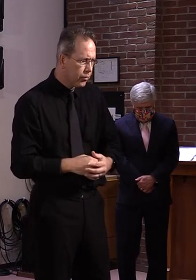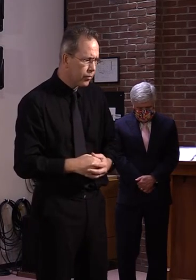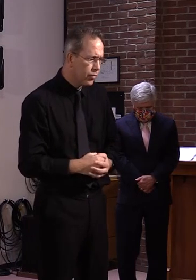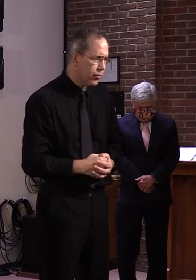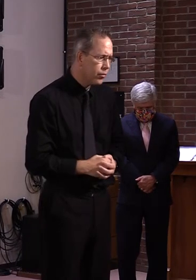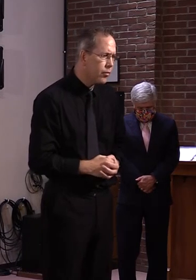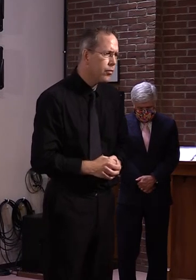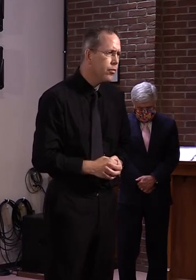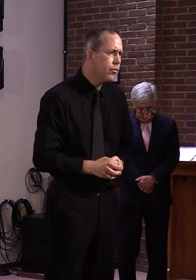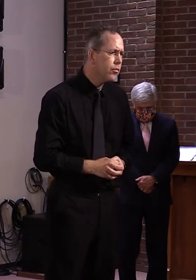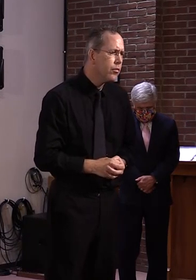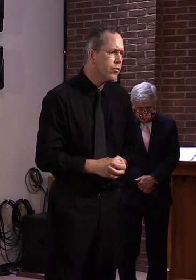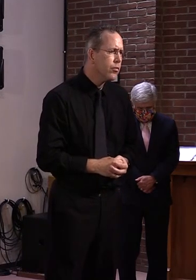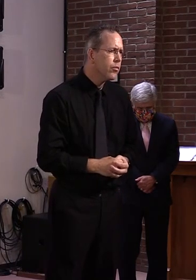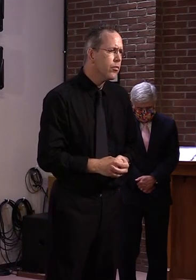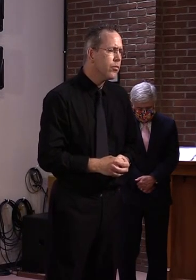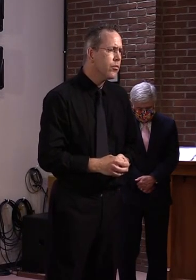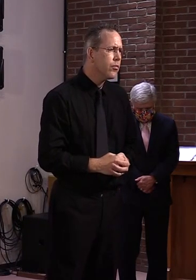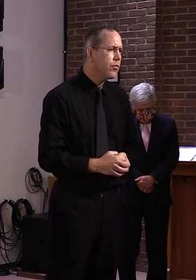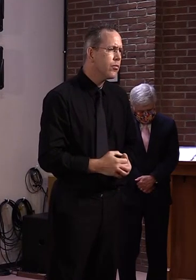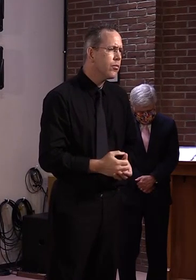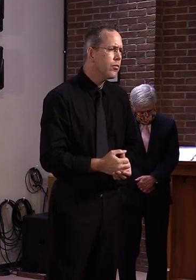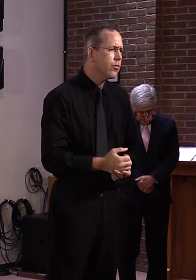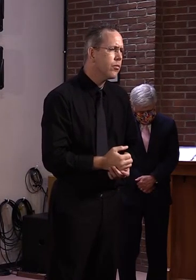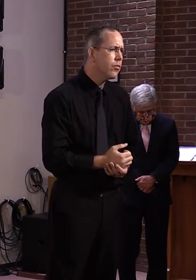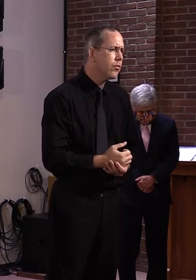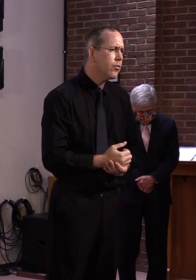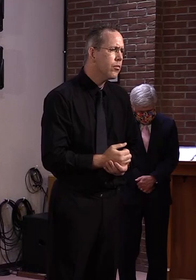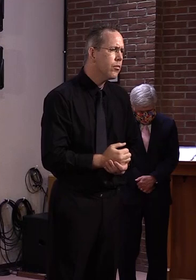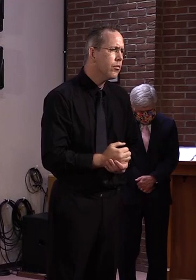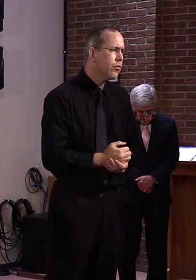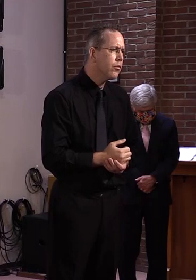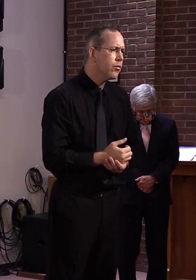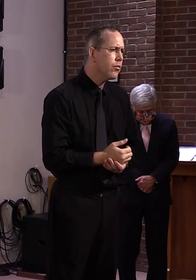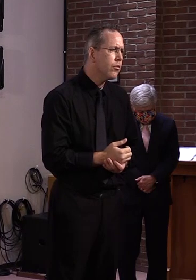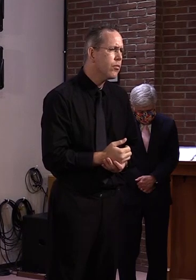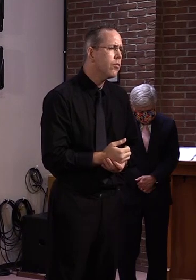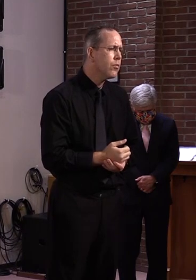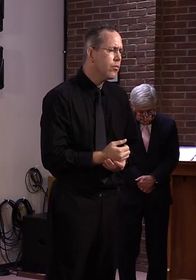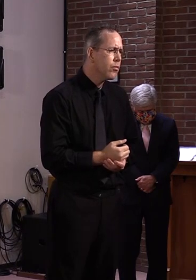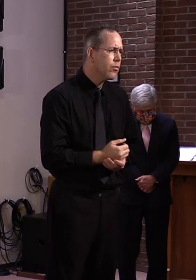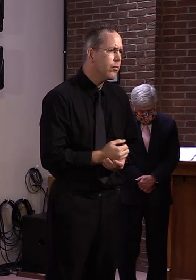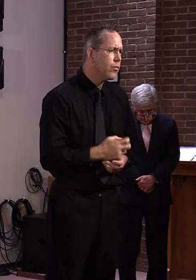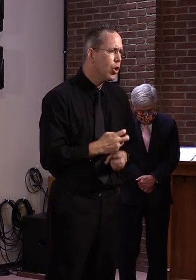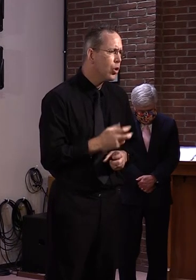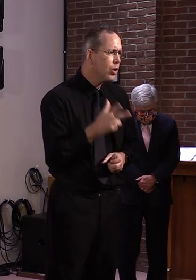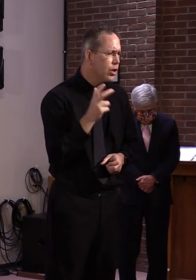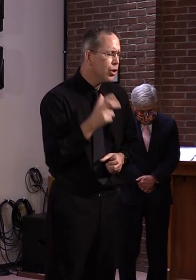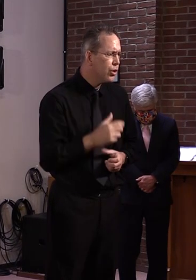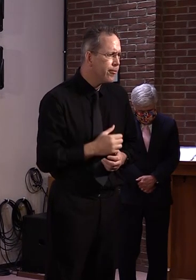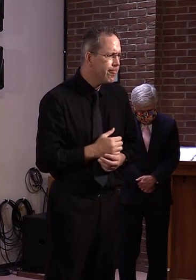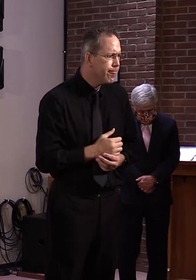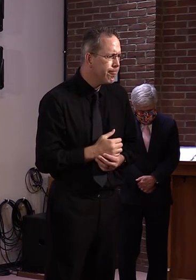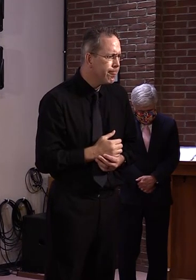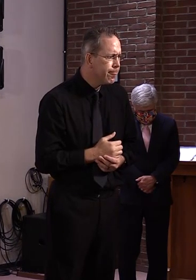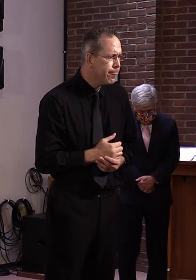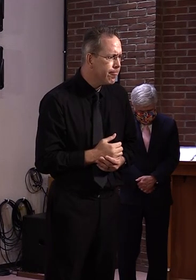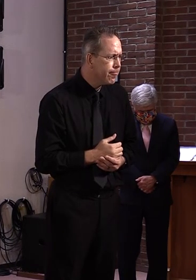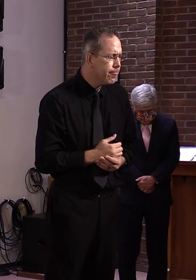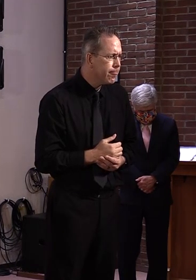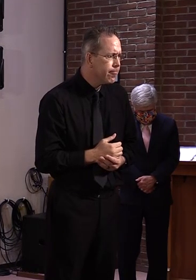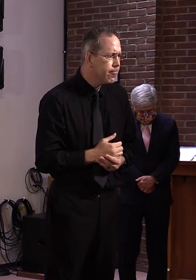like to start. mean, that's the legislature appears making quite a leap of faith by